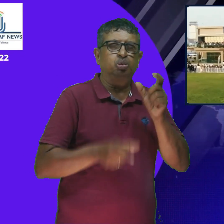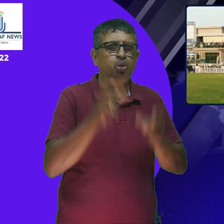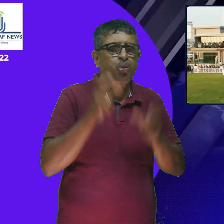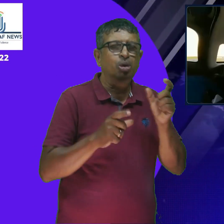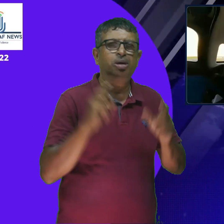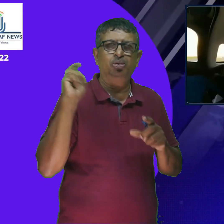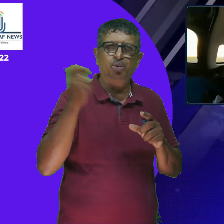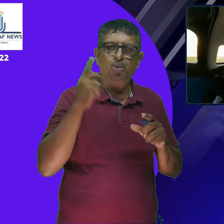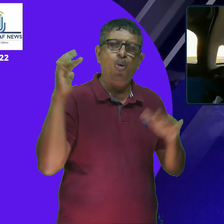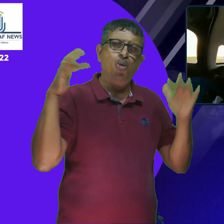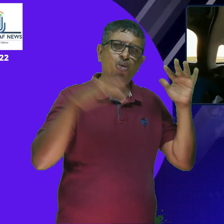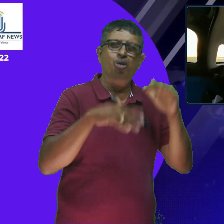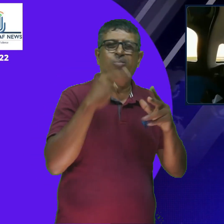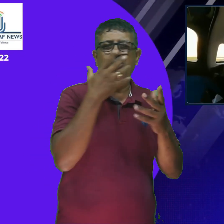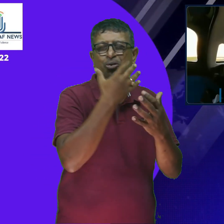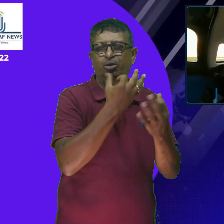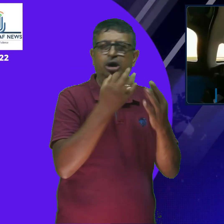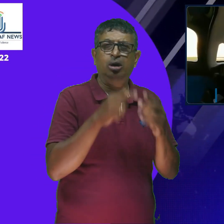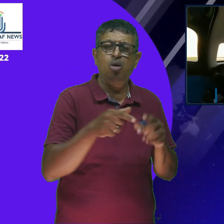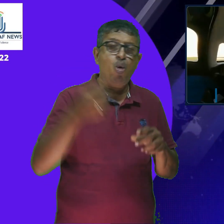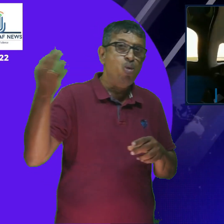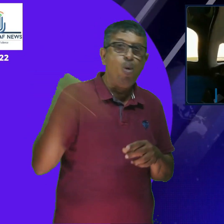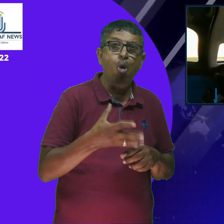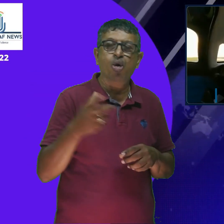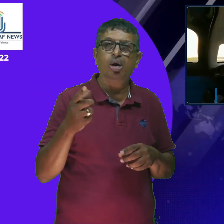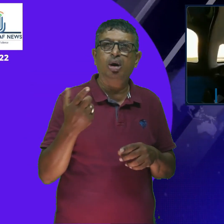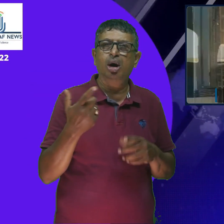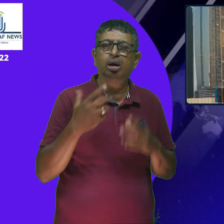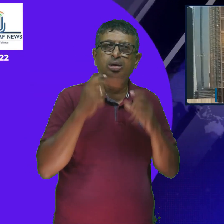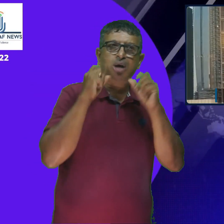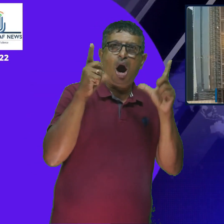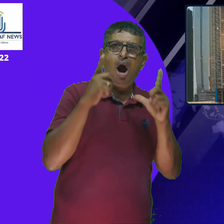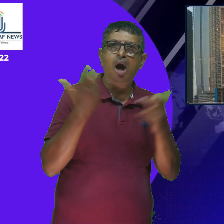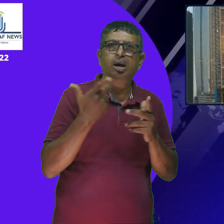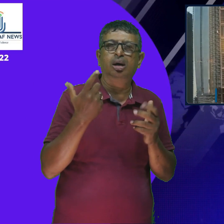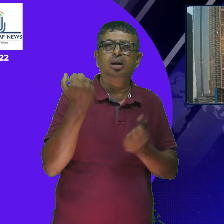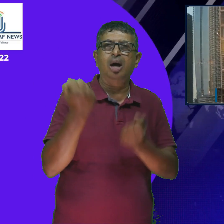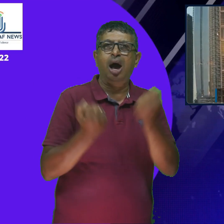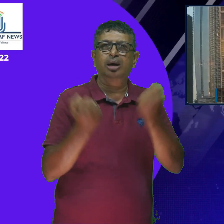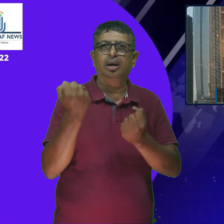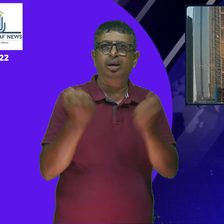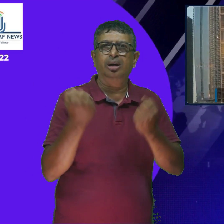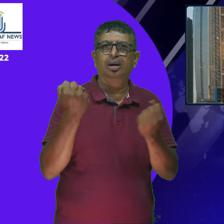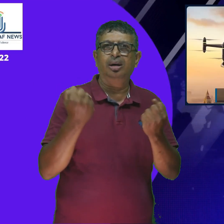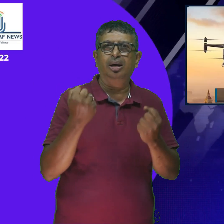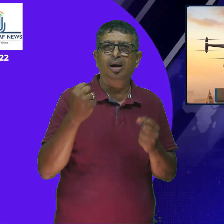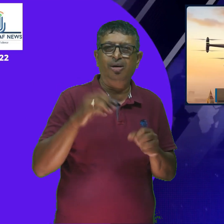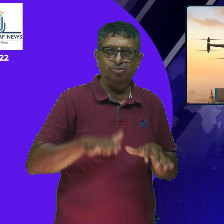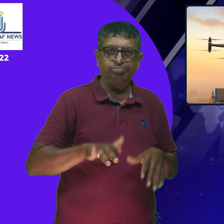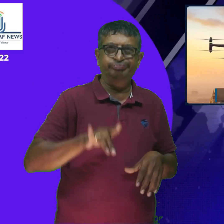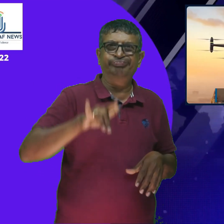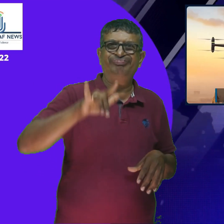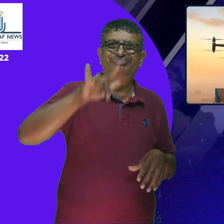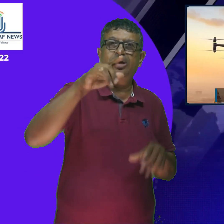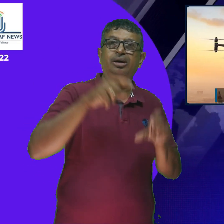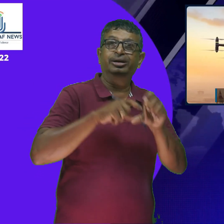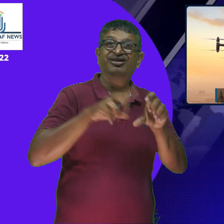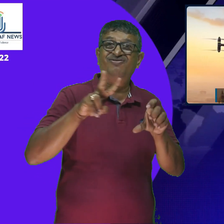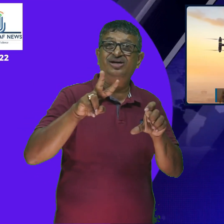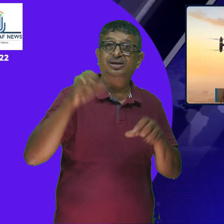Dubai recently witnessed the futuristic technology of flying cars with a Chinese manufacturer making its first public flight